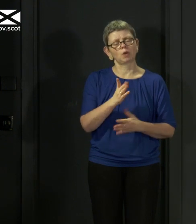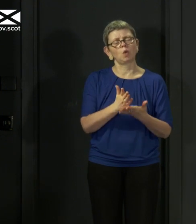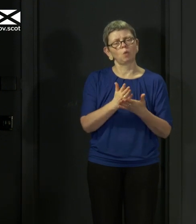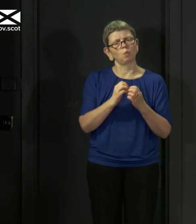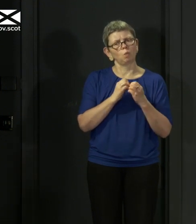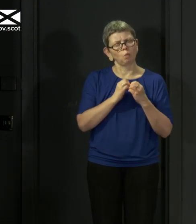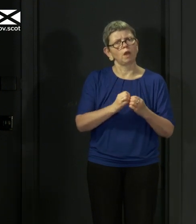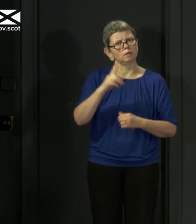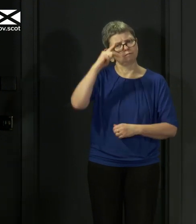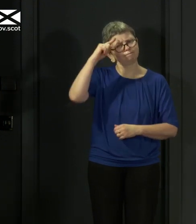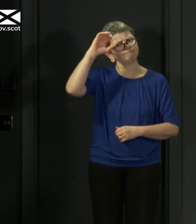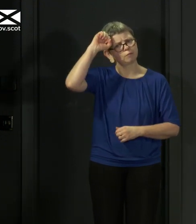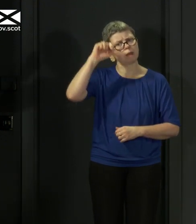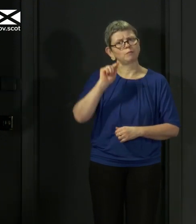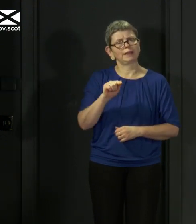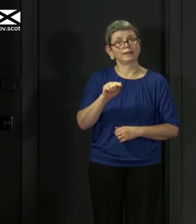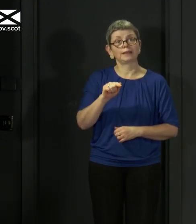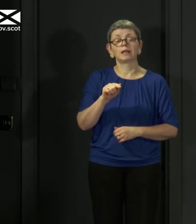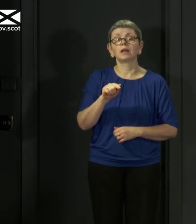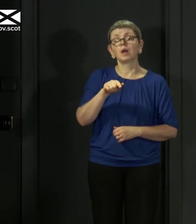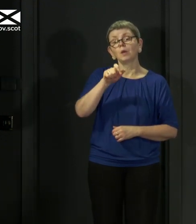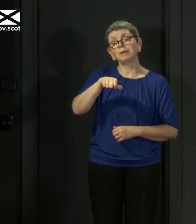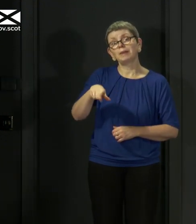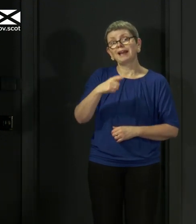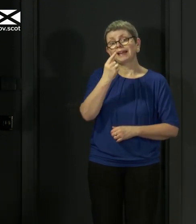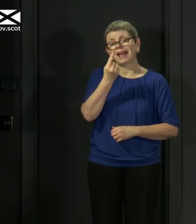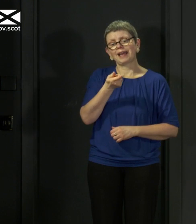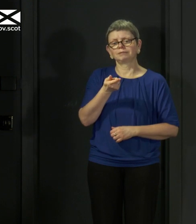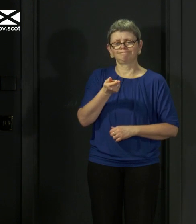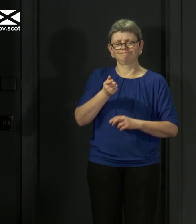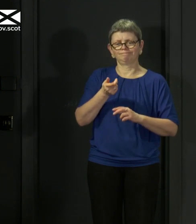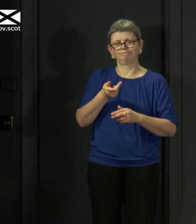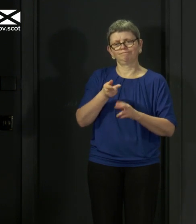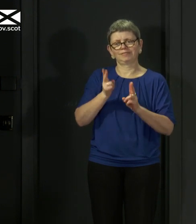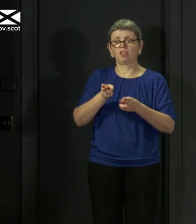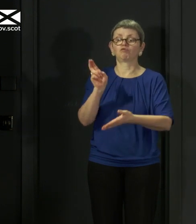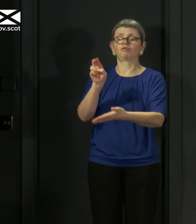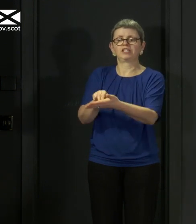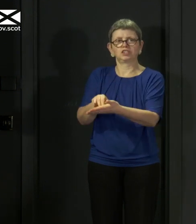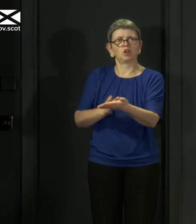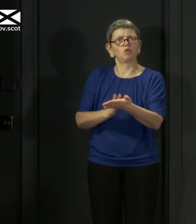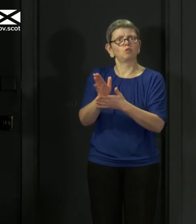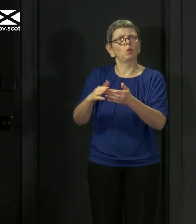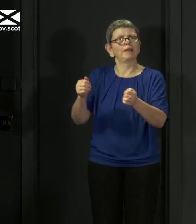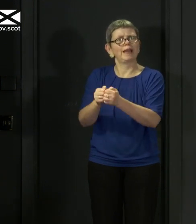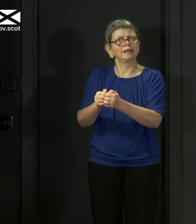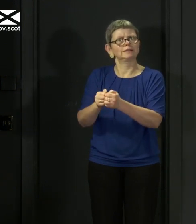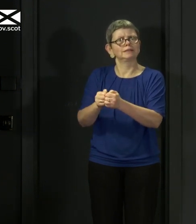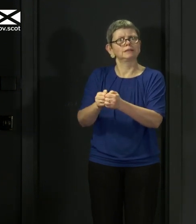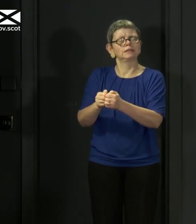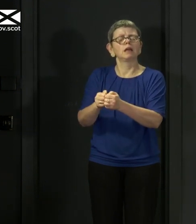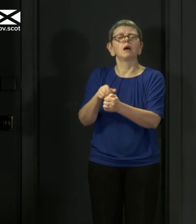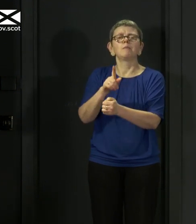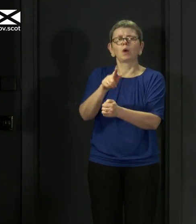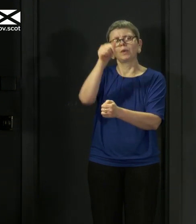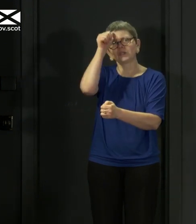important that I do so, that although people can now register deaths on Sundays, we do know that from recent weeks that the